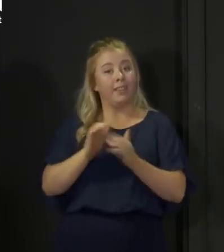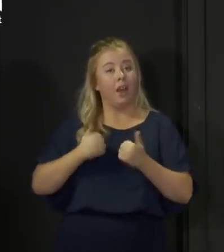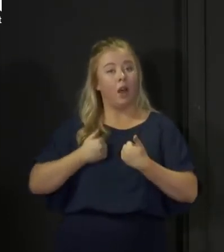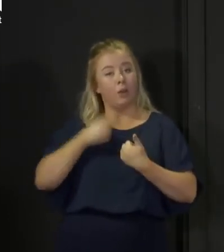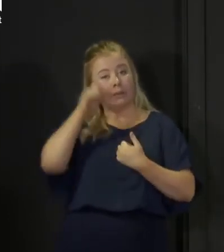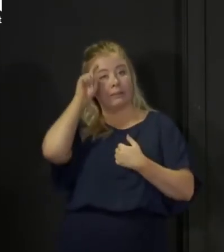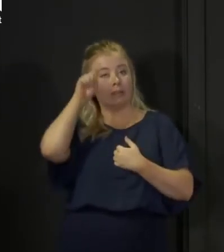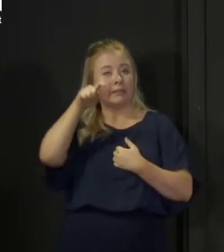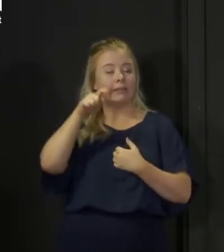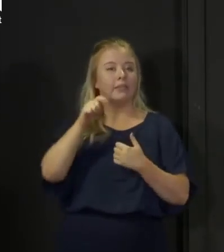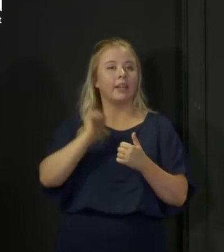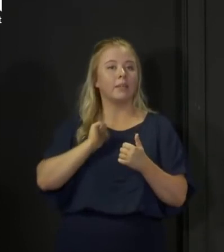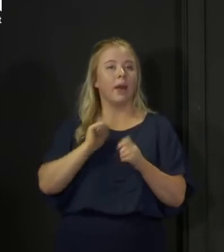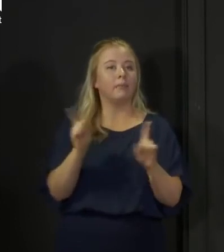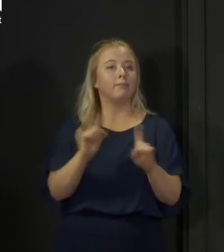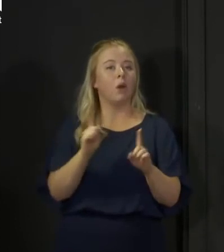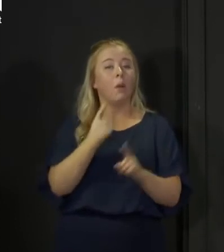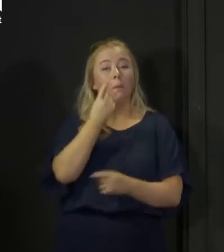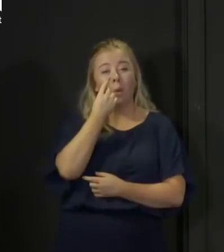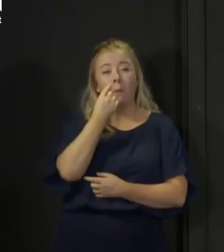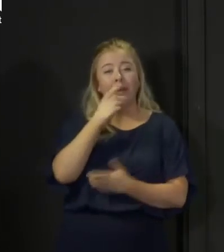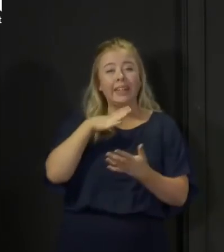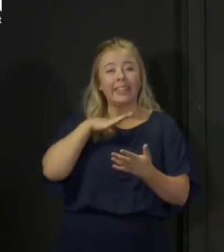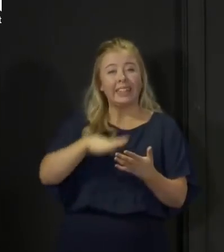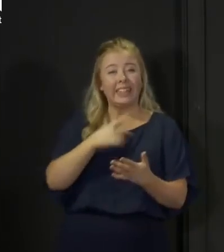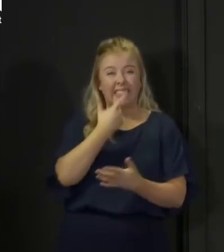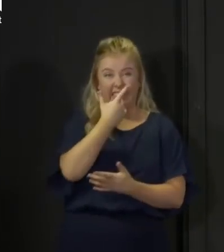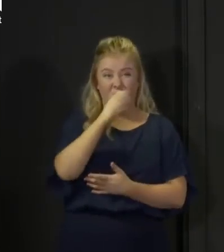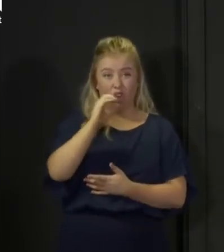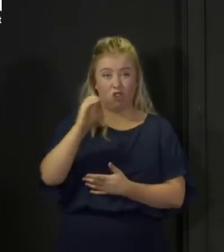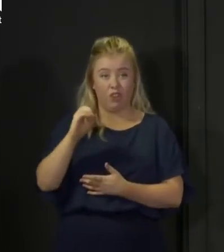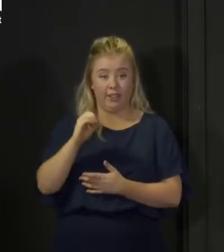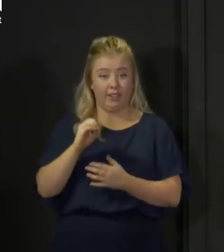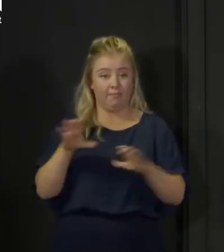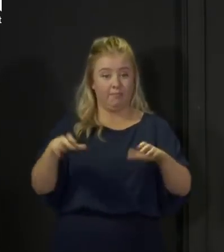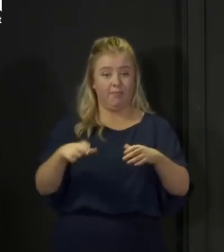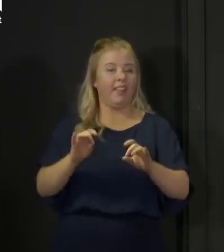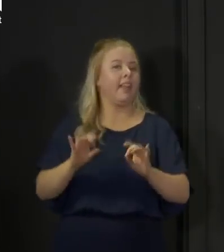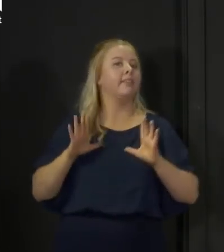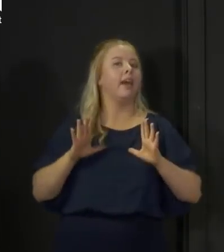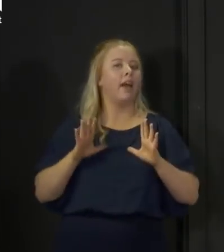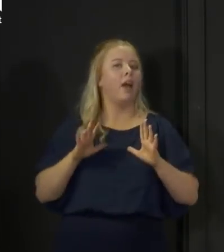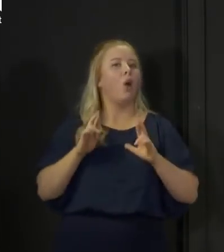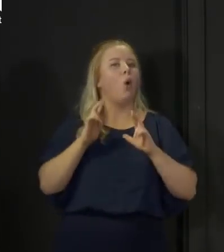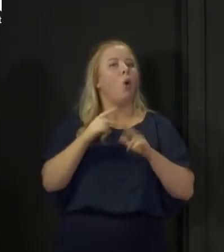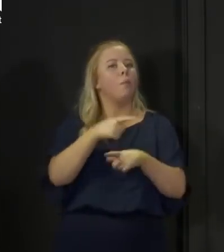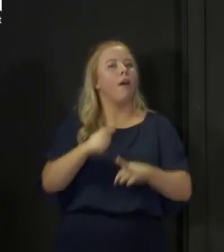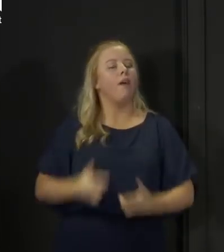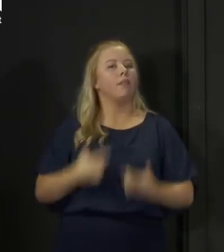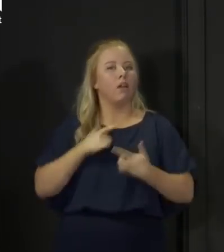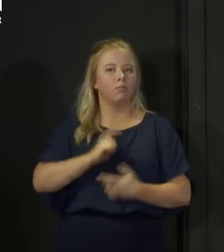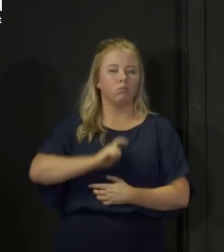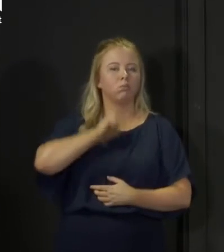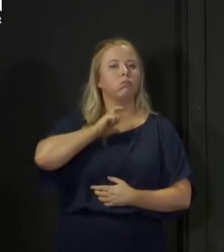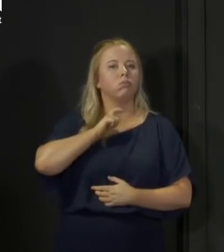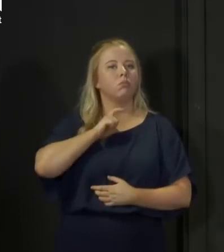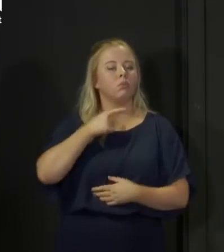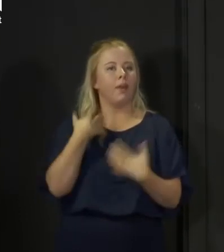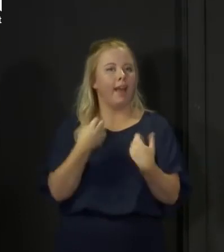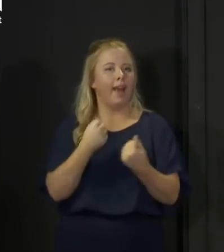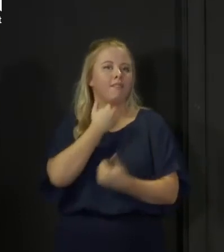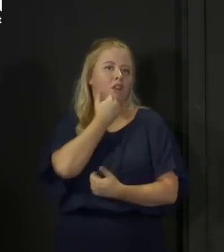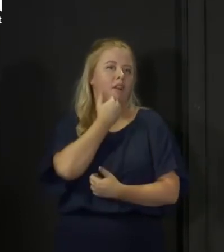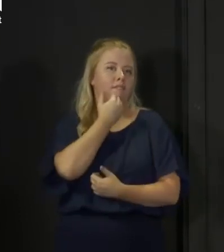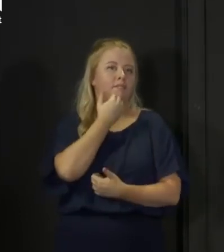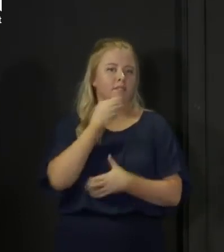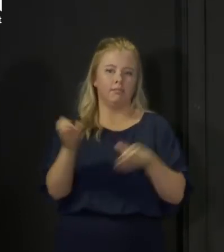phase of this, we will probably only need about 700 contact tracers. So I hope that gives people some assurance that we have the capacity we need,